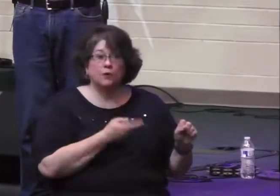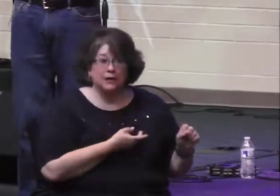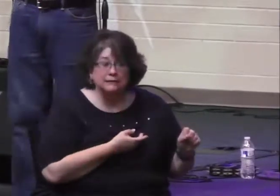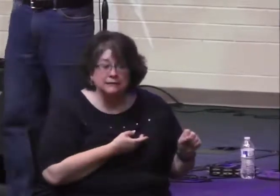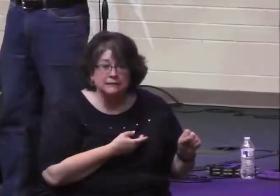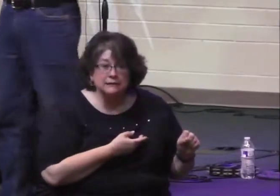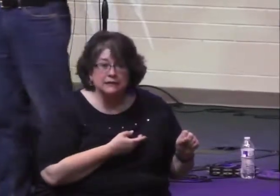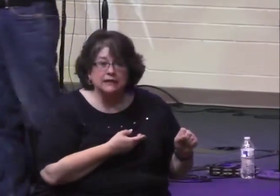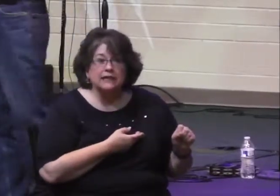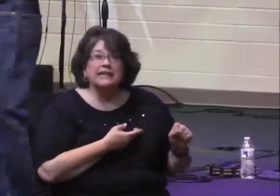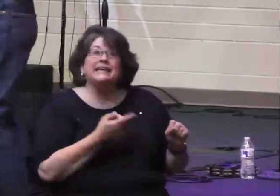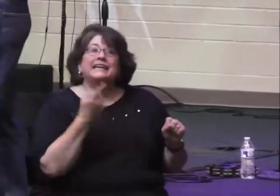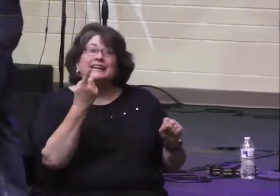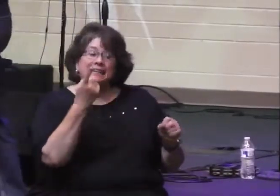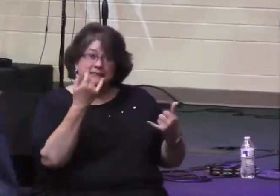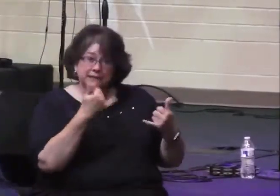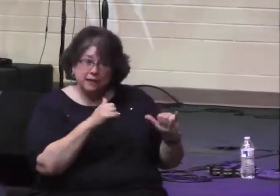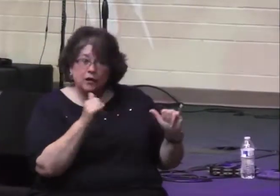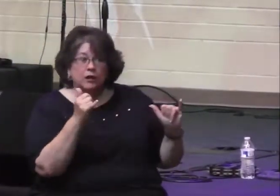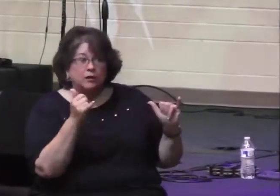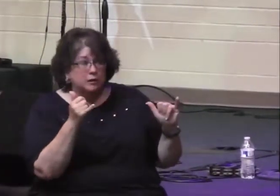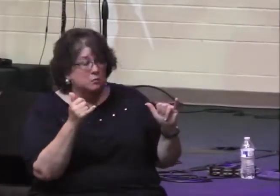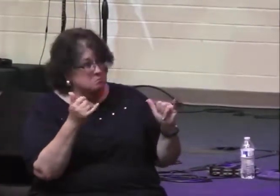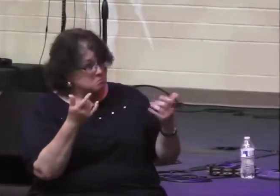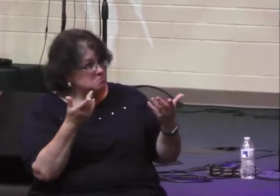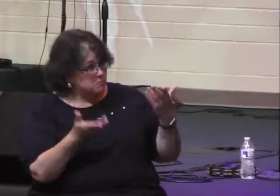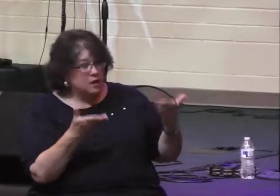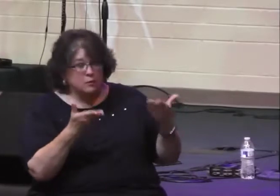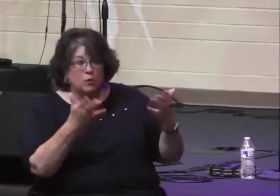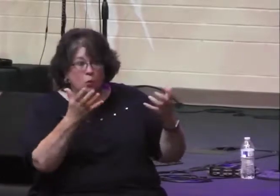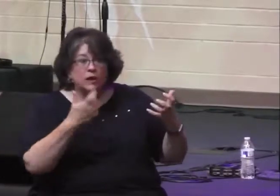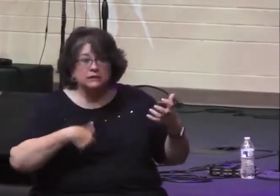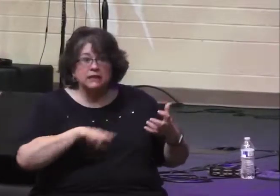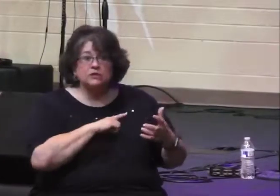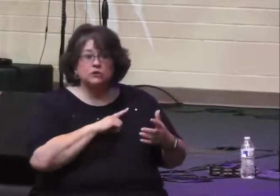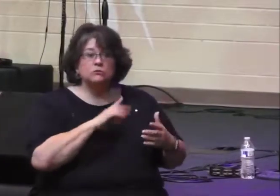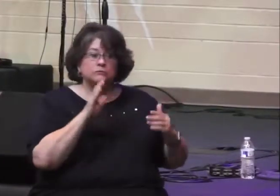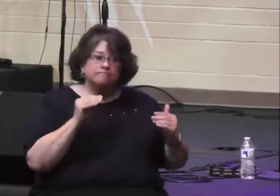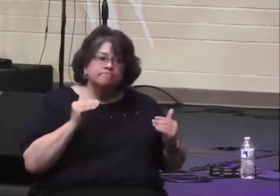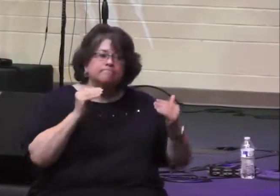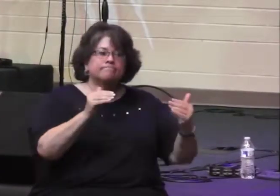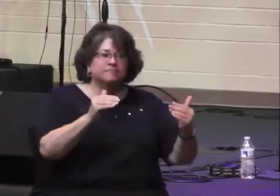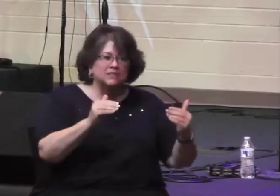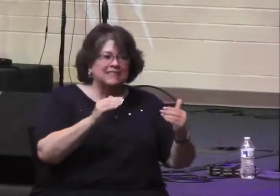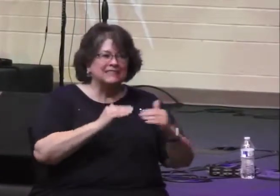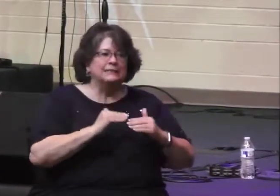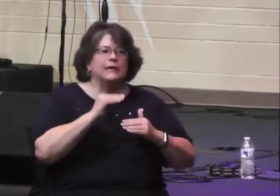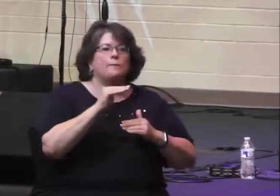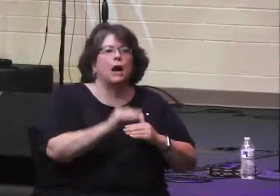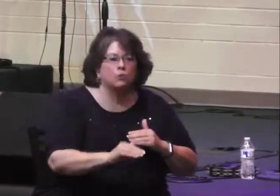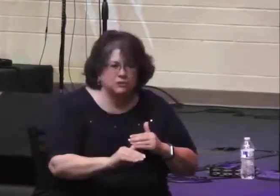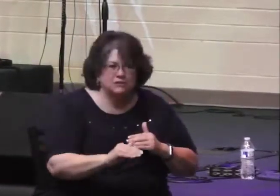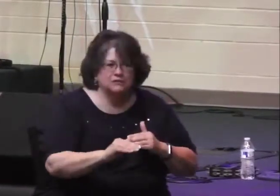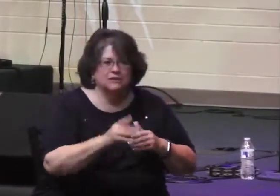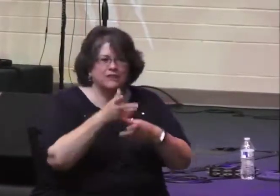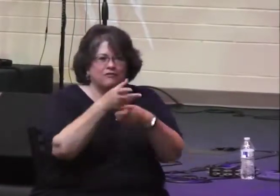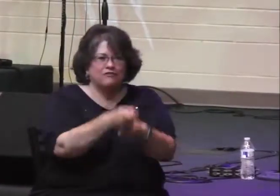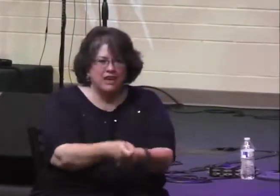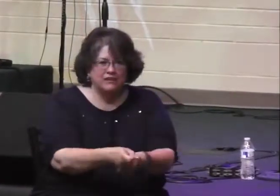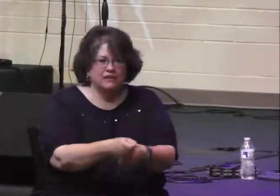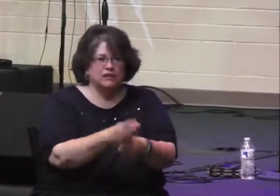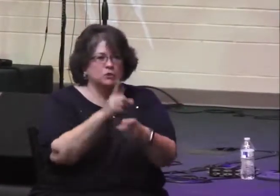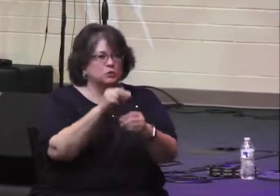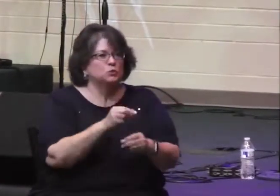rescue us, we still may be called to step out in faith and in action.